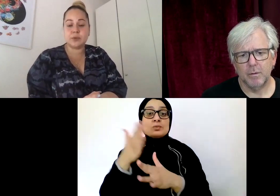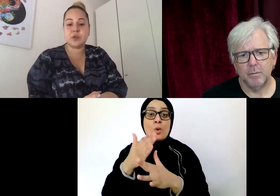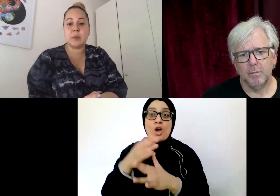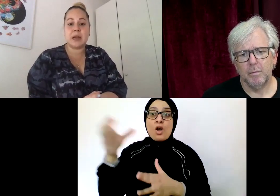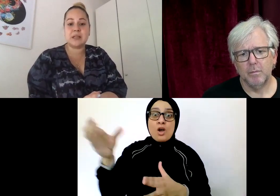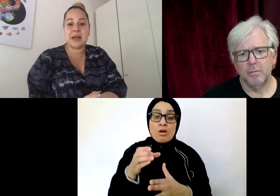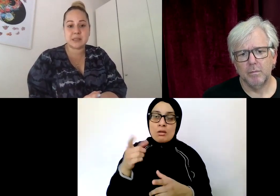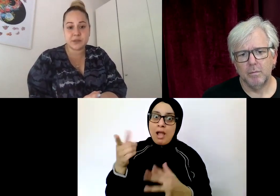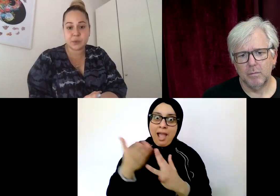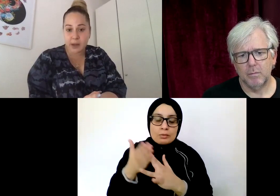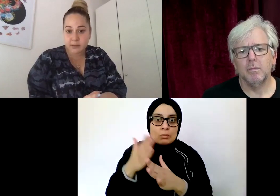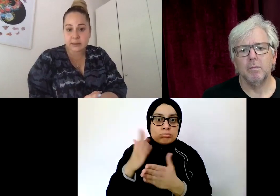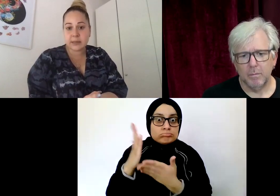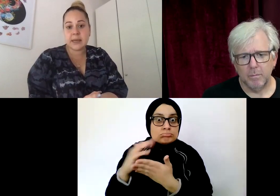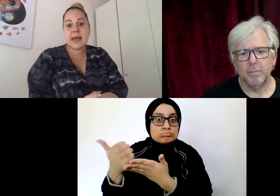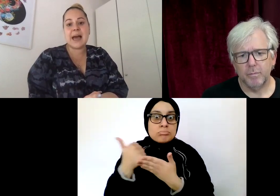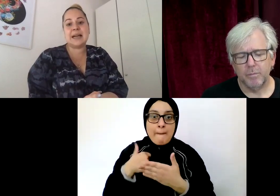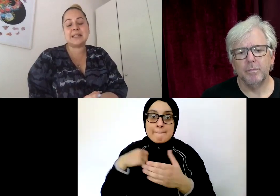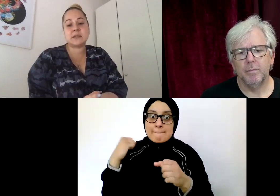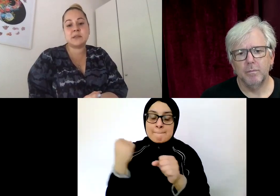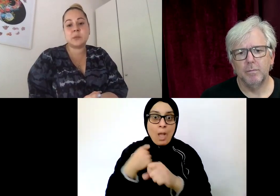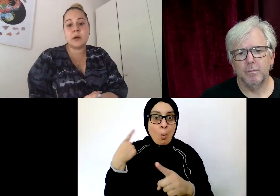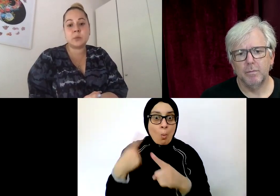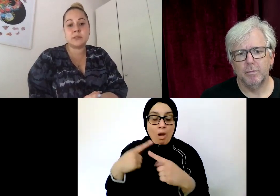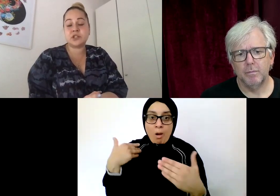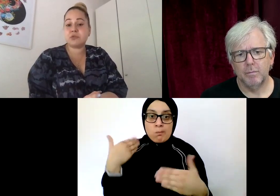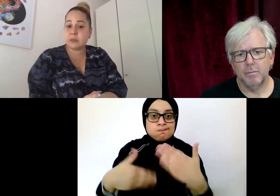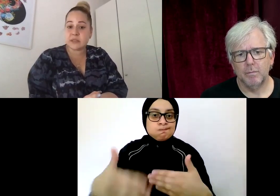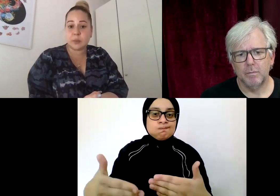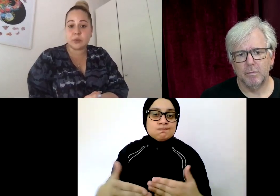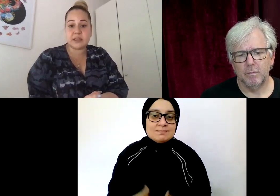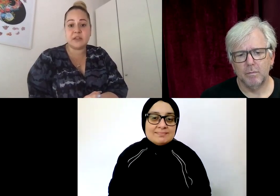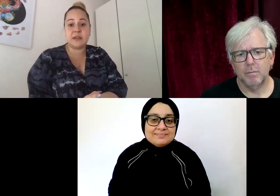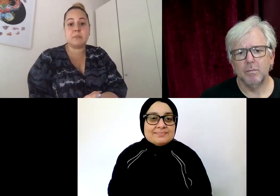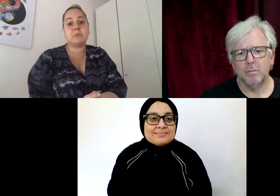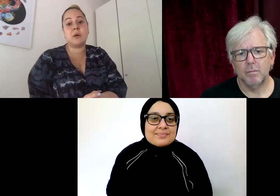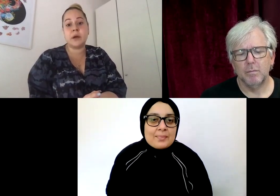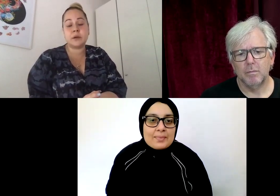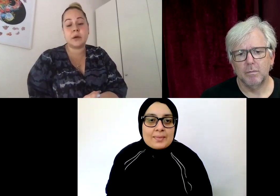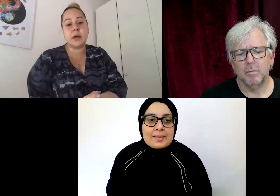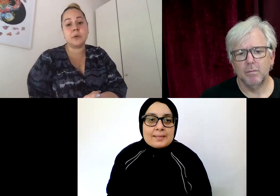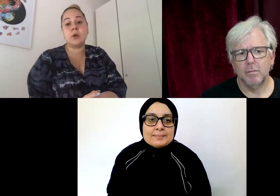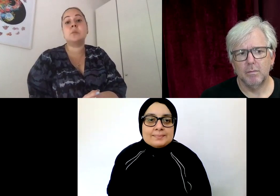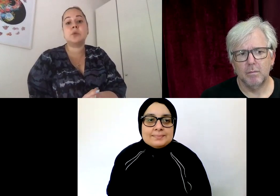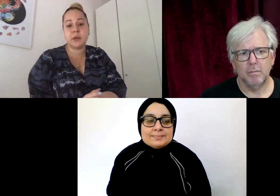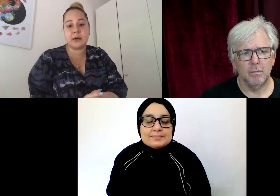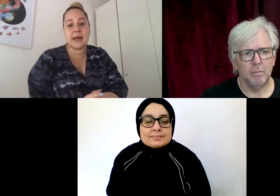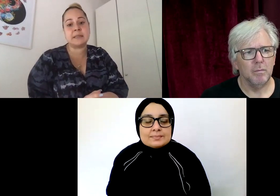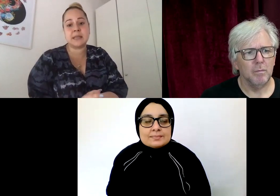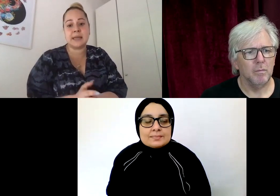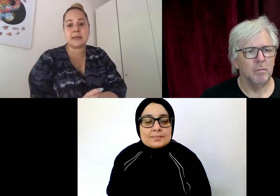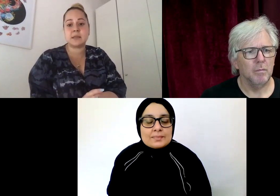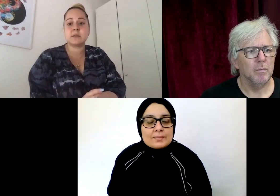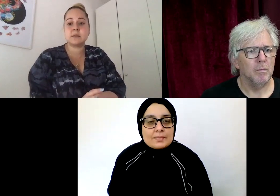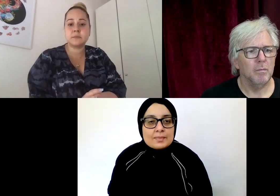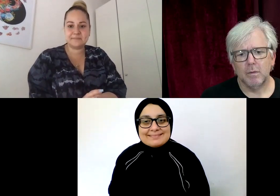able to apply to access to work. And access to work was extremely supportive. It made my work go a lot more quicker and